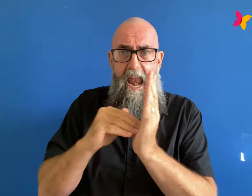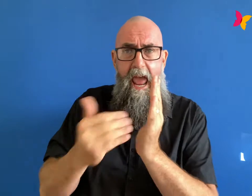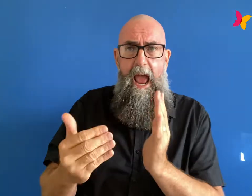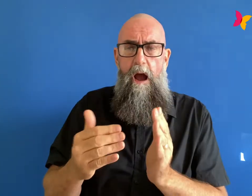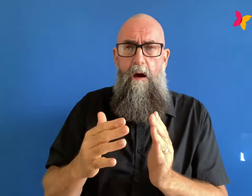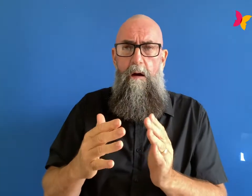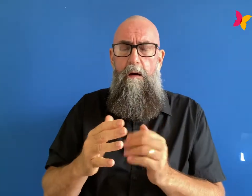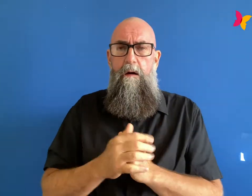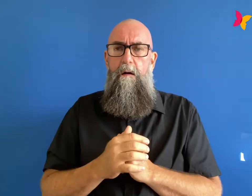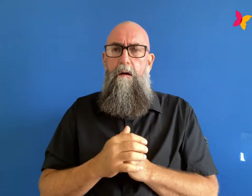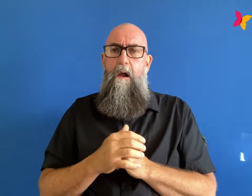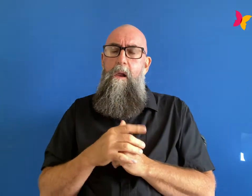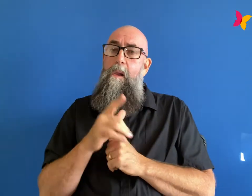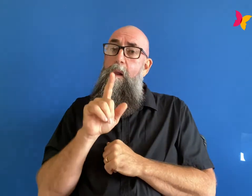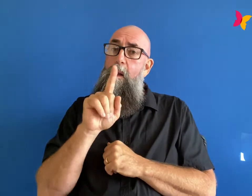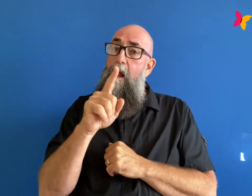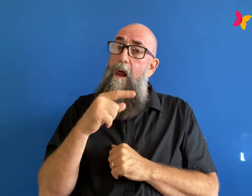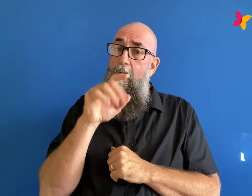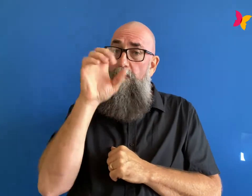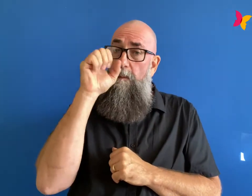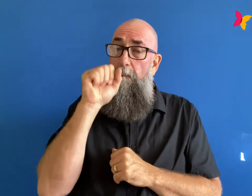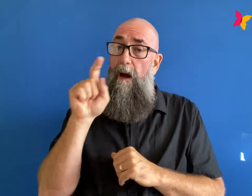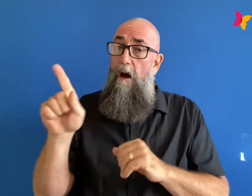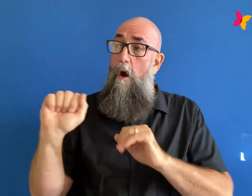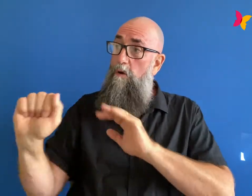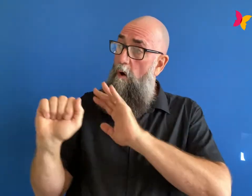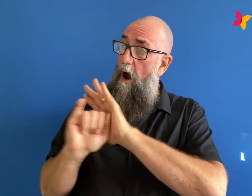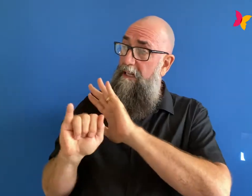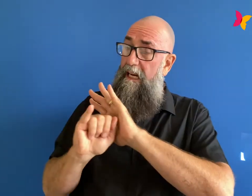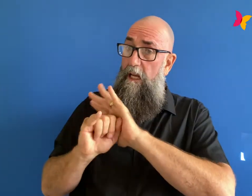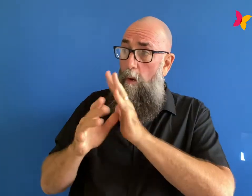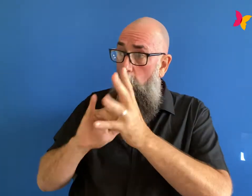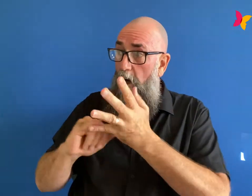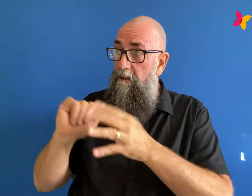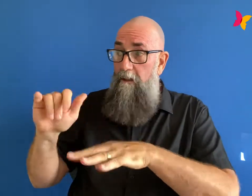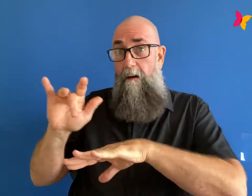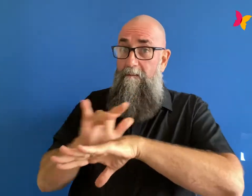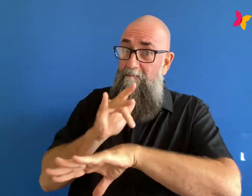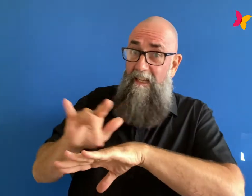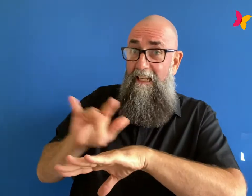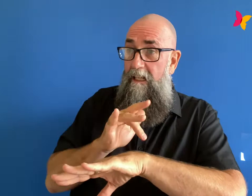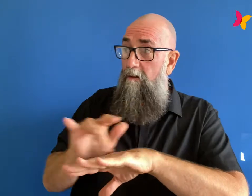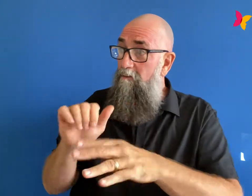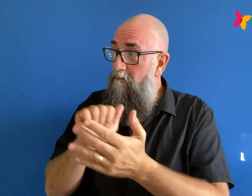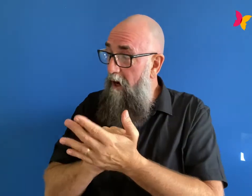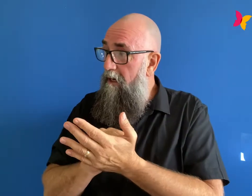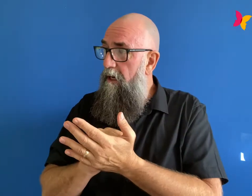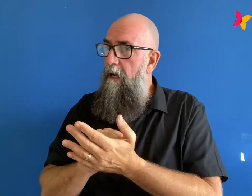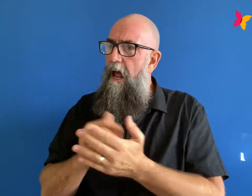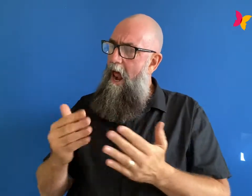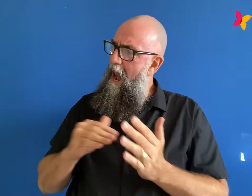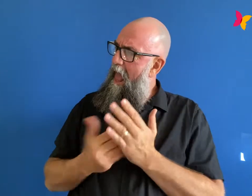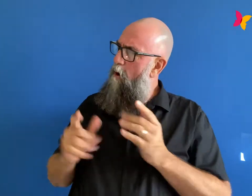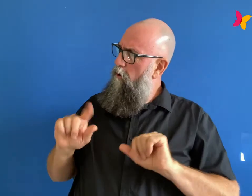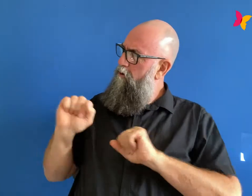amy's identity was as a performer it was all built on that what's your identity built on now i